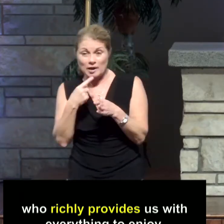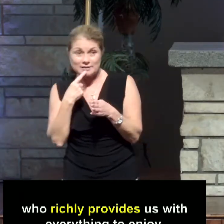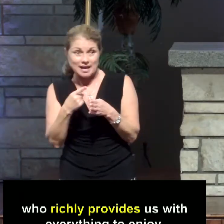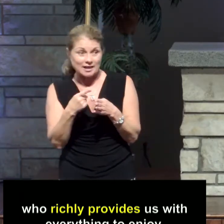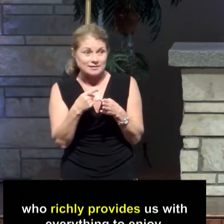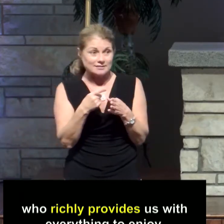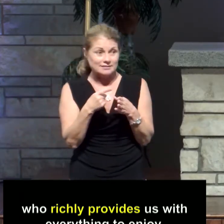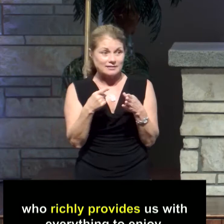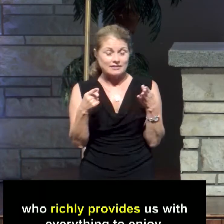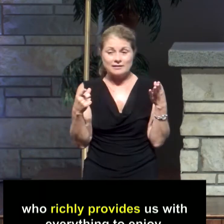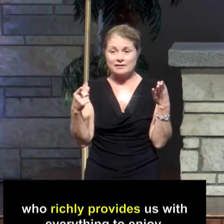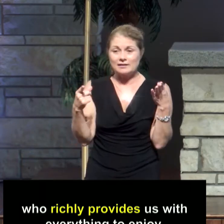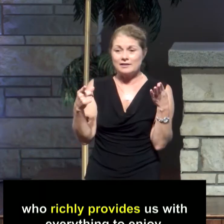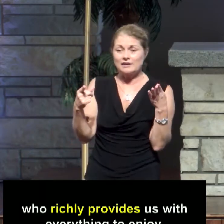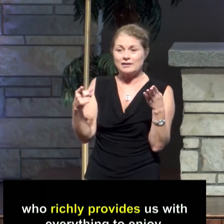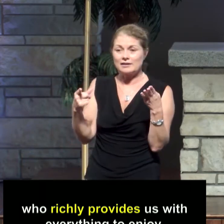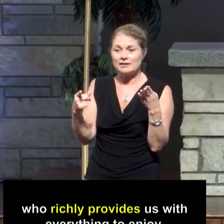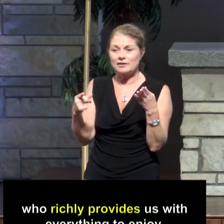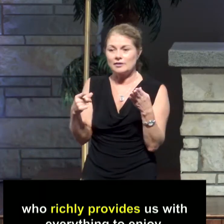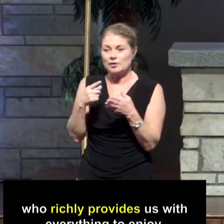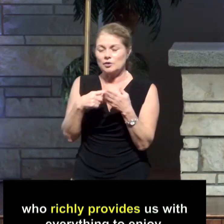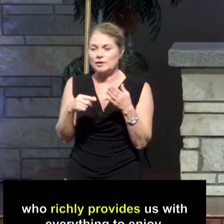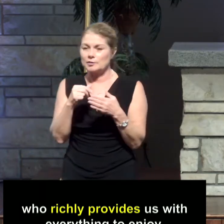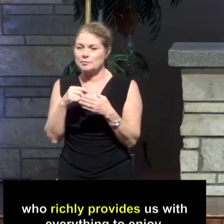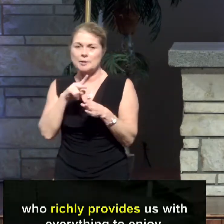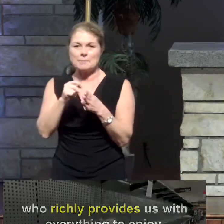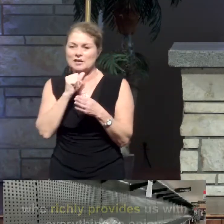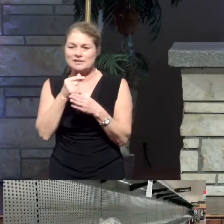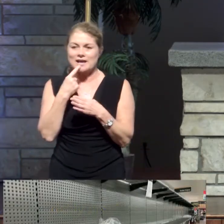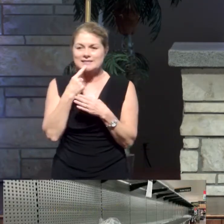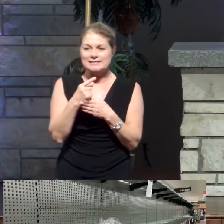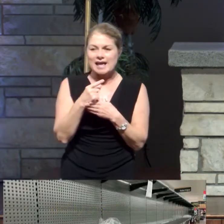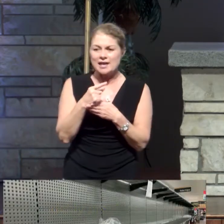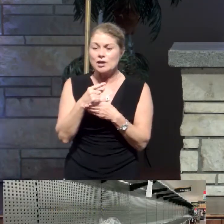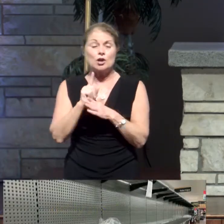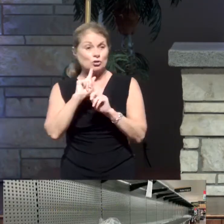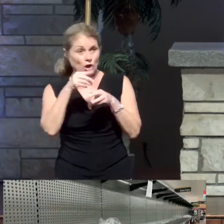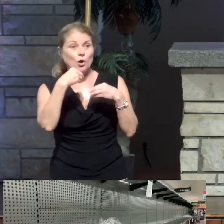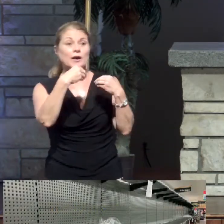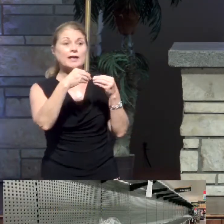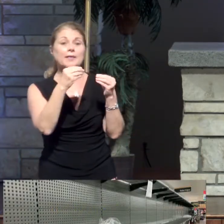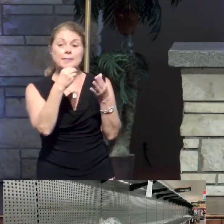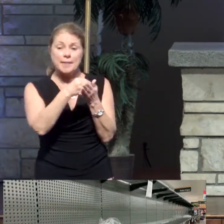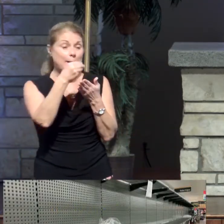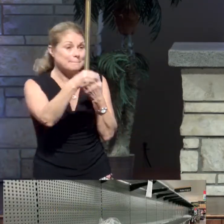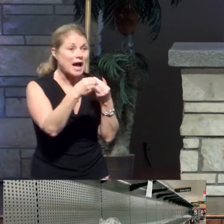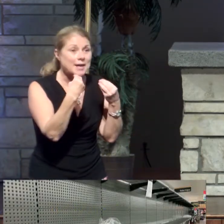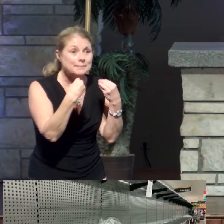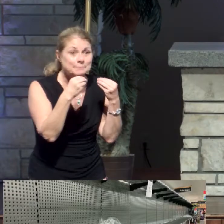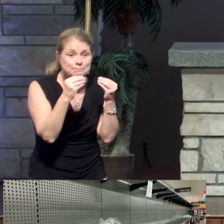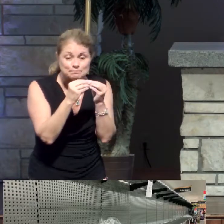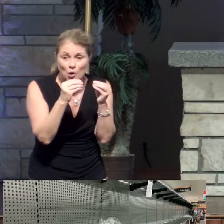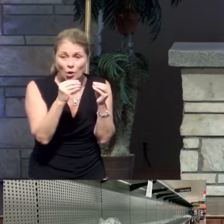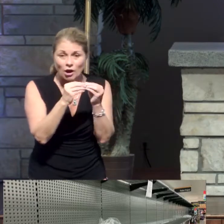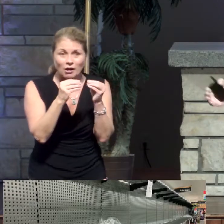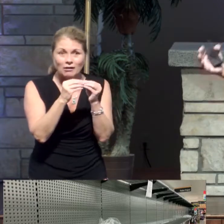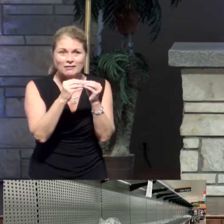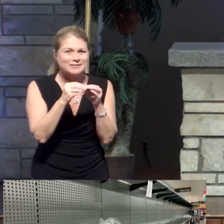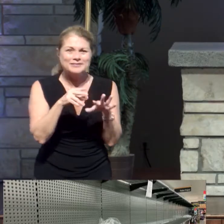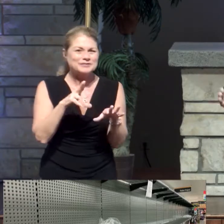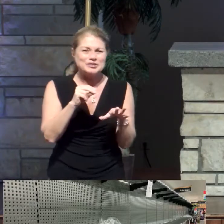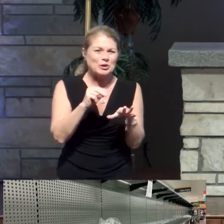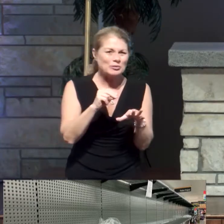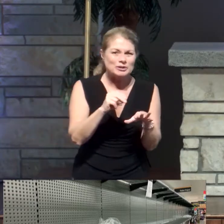the rich. Okay, look what he does not say. Paul does not say, they're to go out and buy more. Paul does not say, they're to go out and